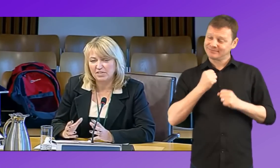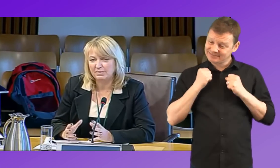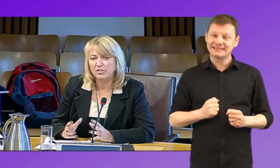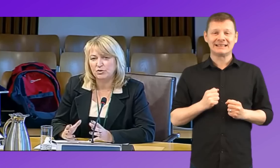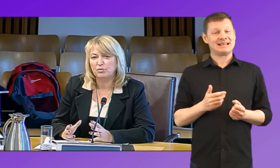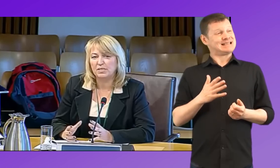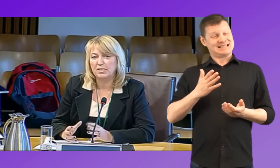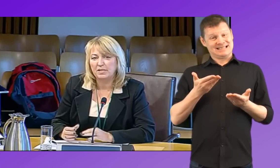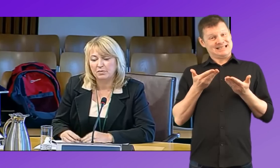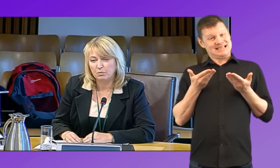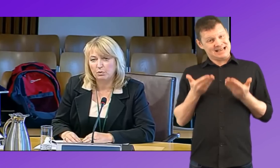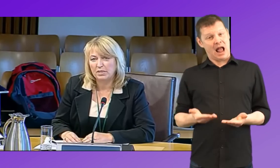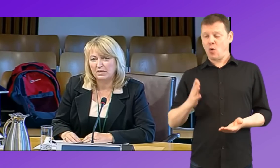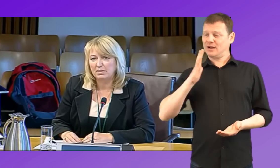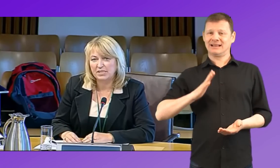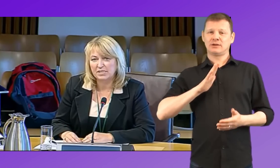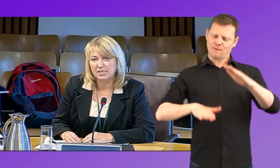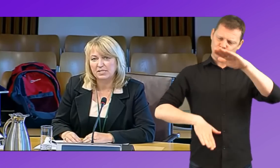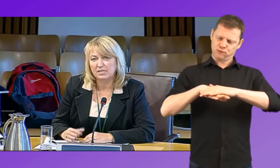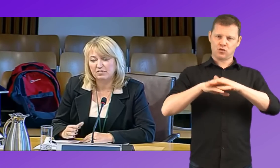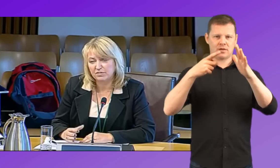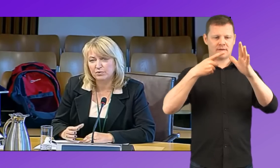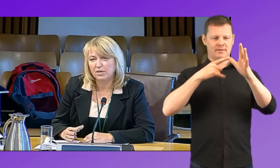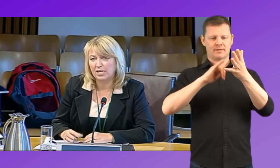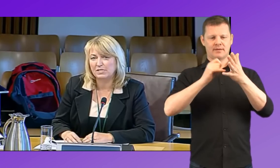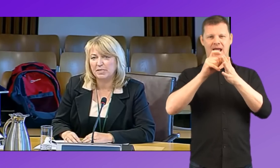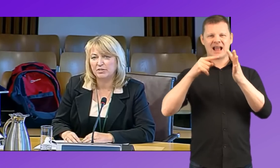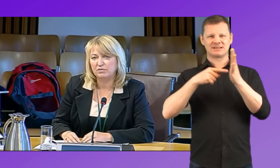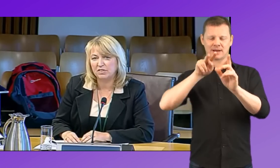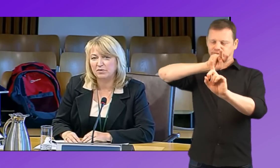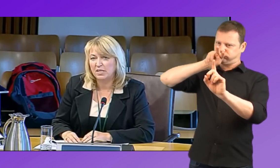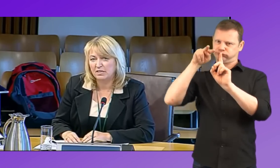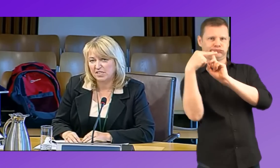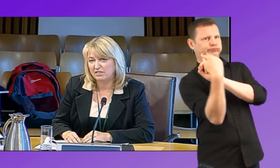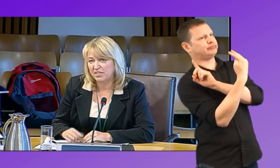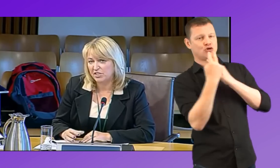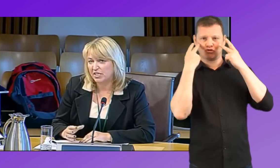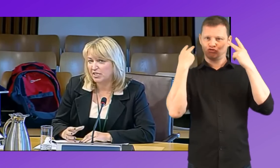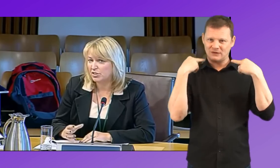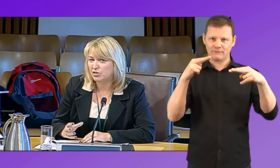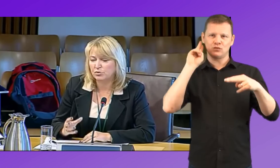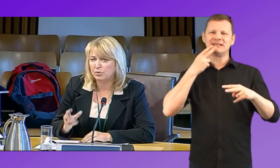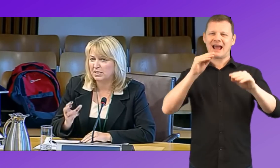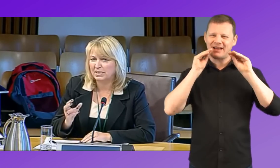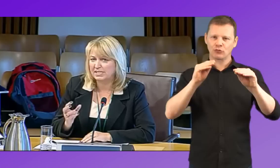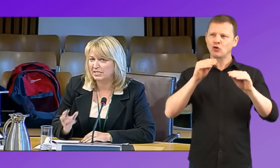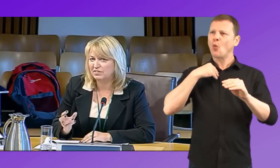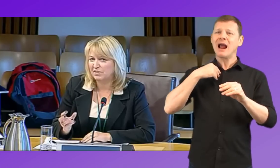very strongly that what we now need is a full aspect review of deaf education so that we can identify